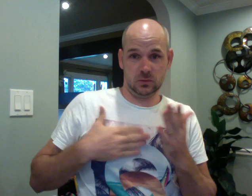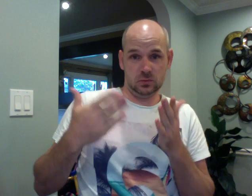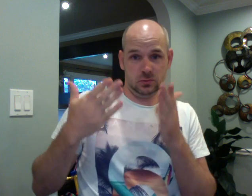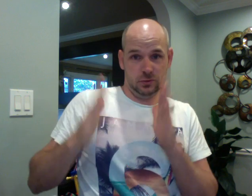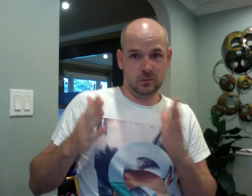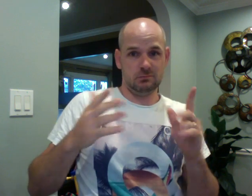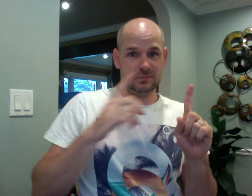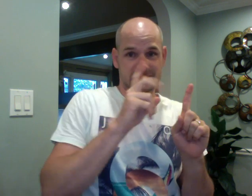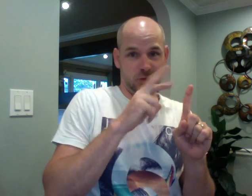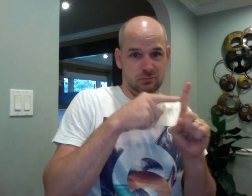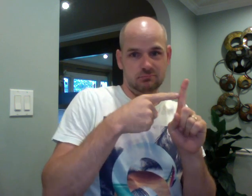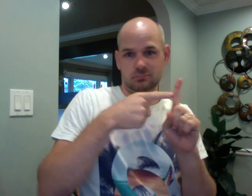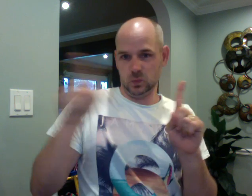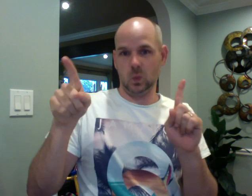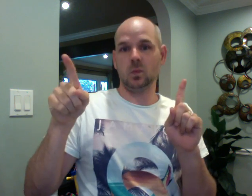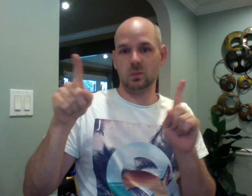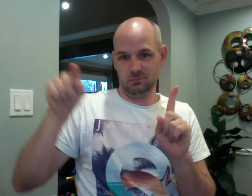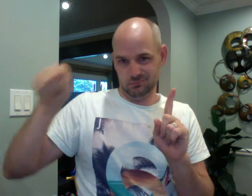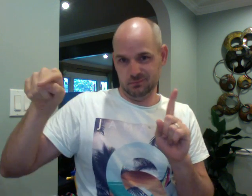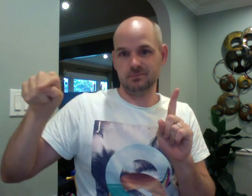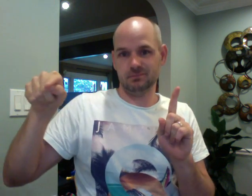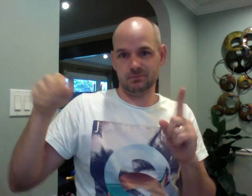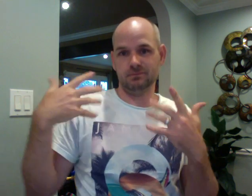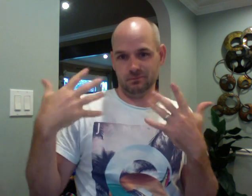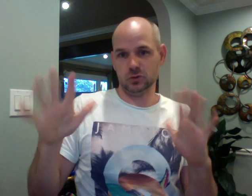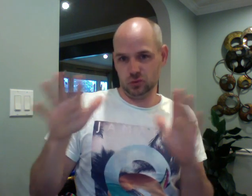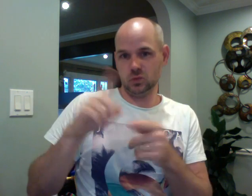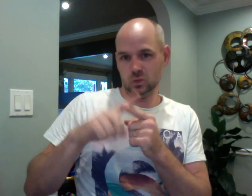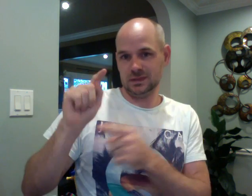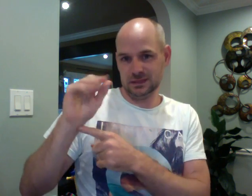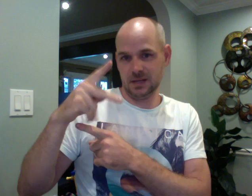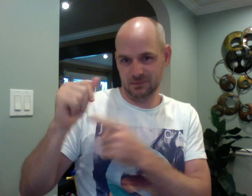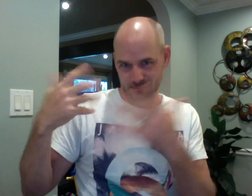Oh. We're going to just pop it. It's actually only popped it.